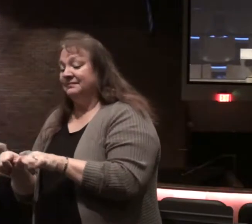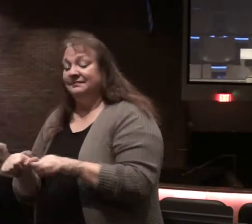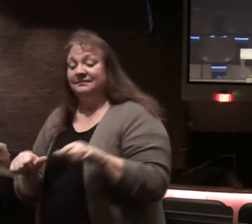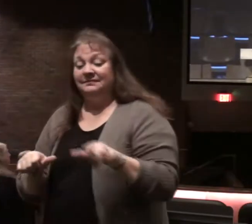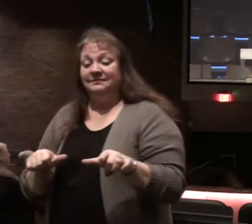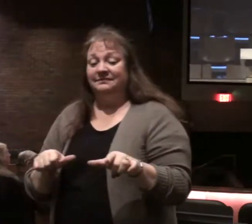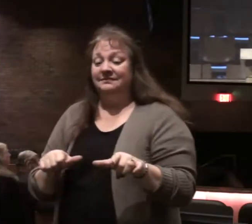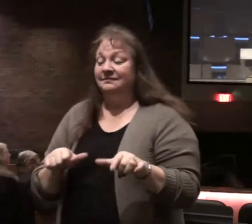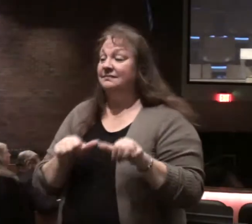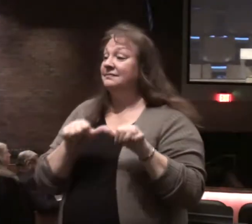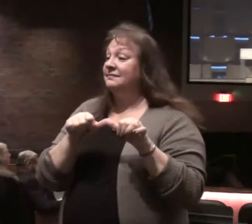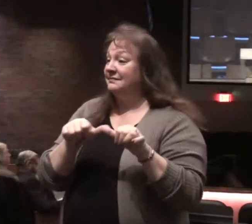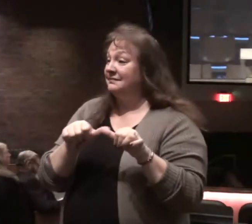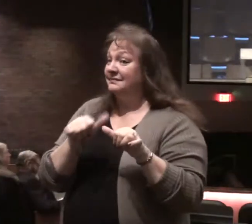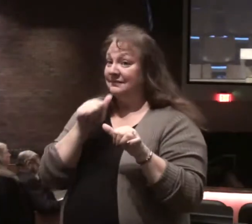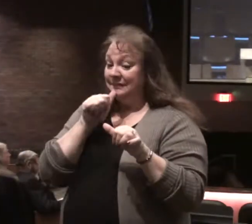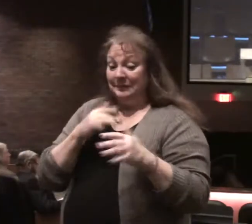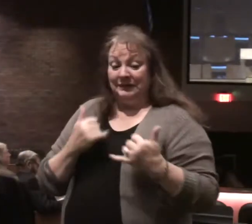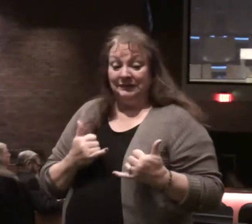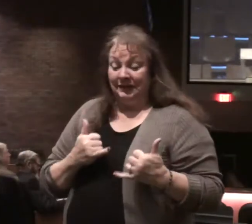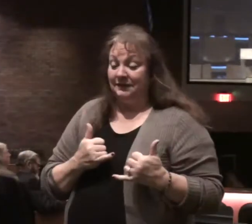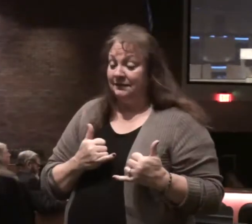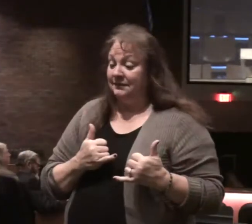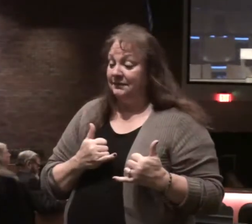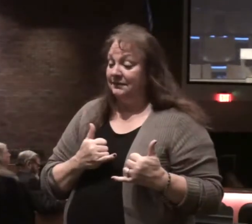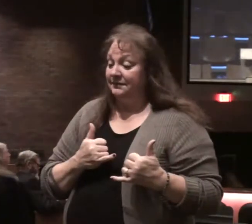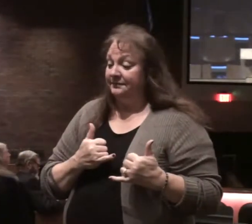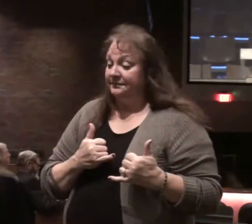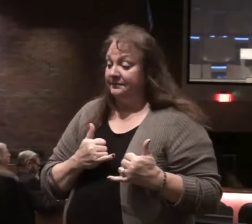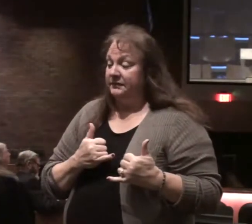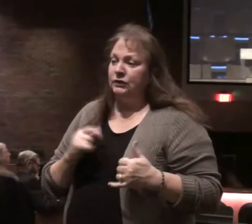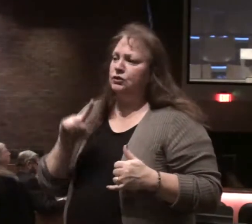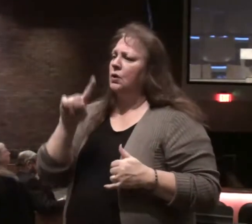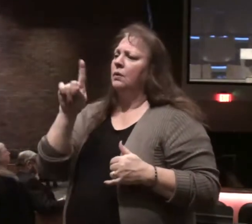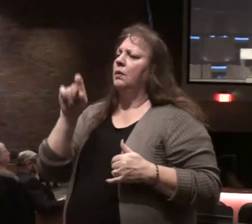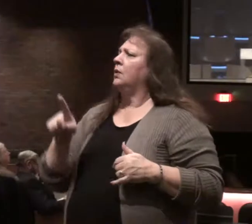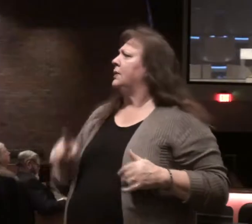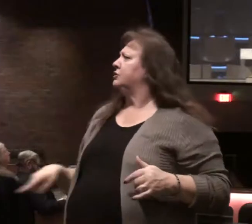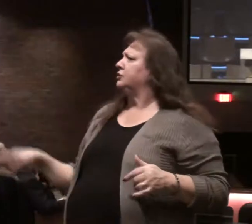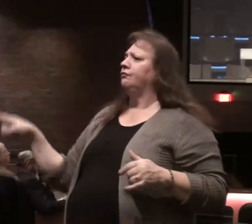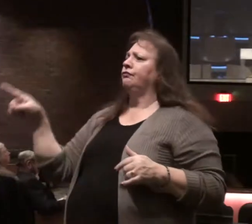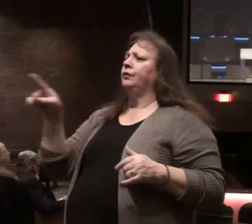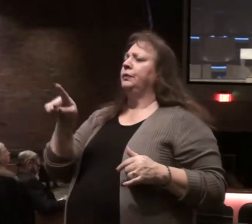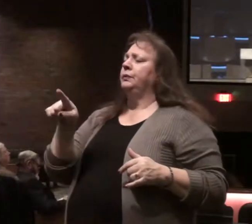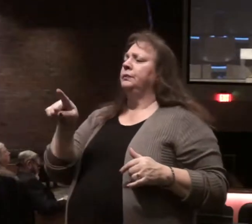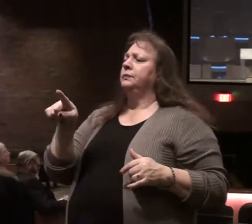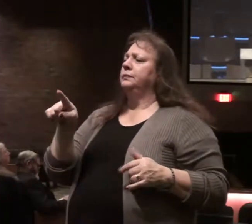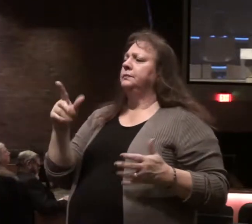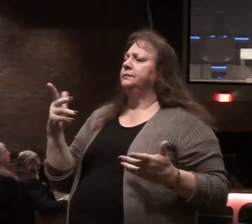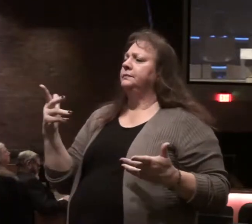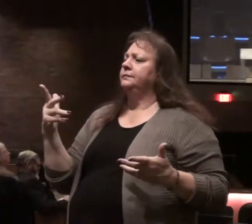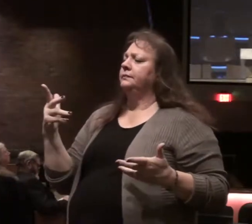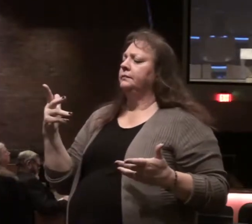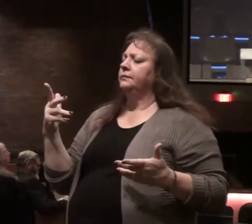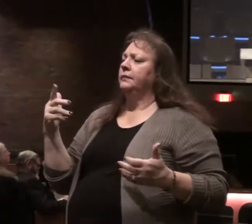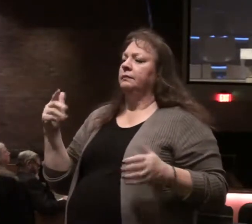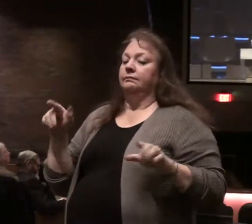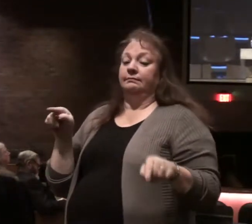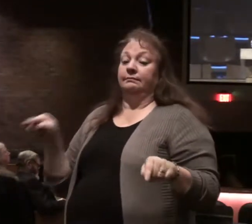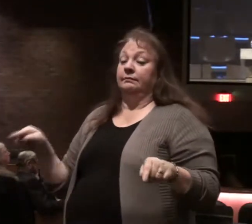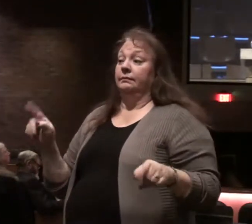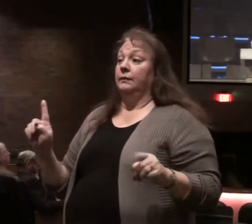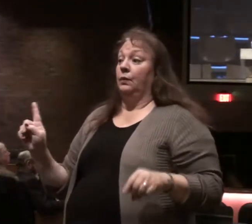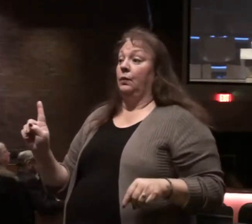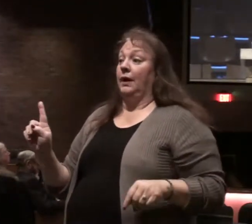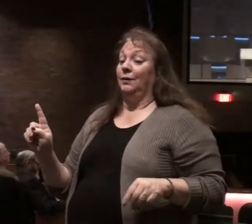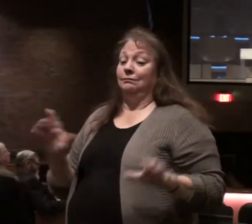blessed will even blessed now so very simply I guess a question for every one of us personally is which group are you